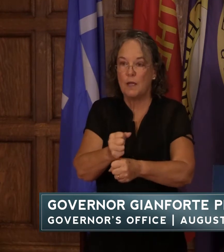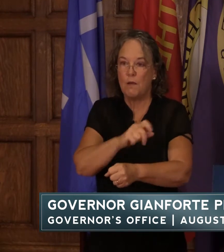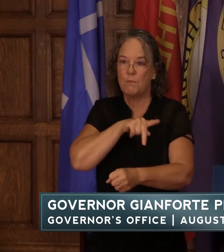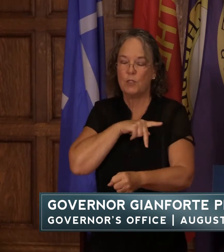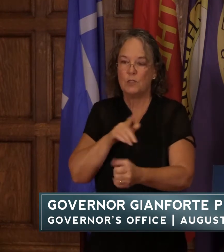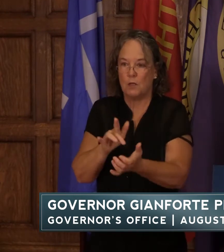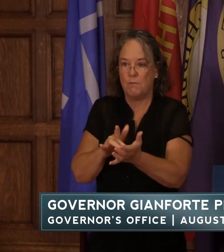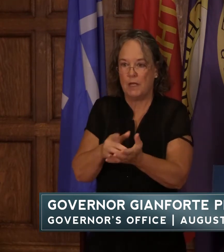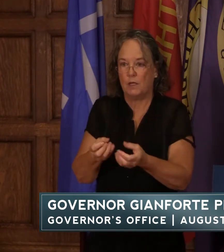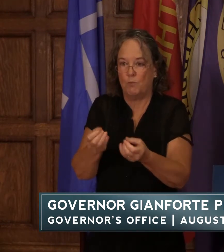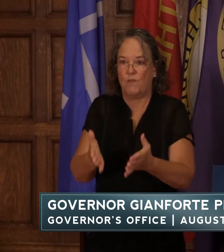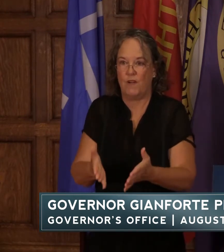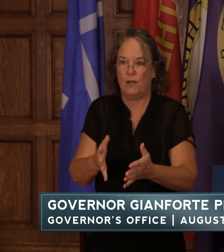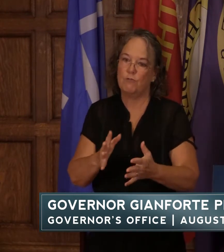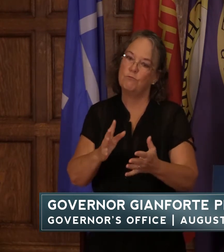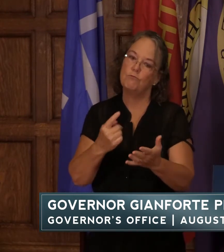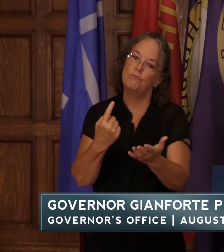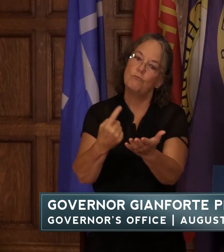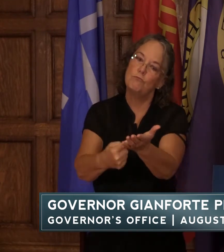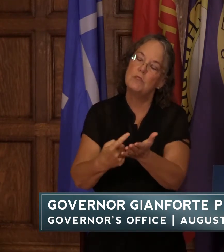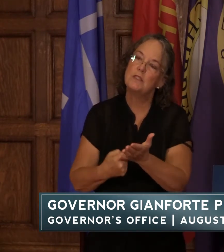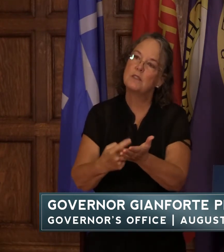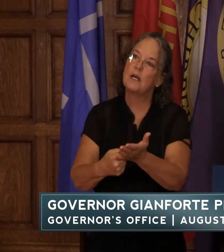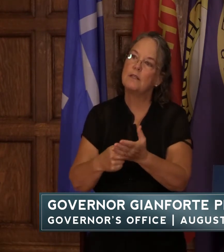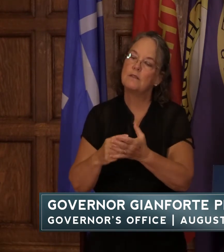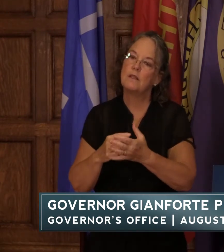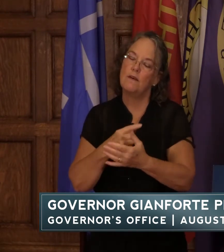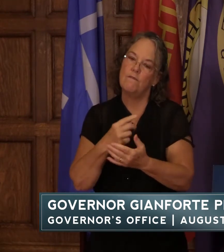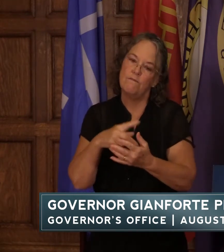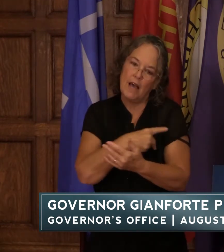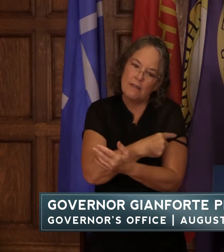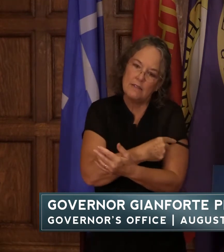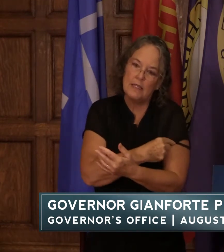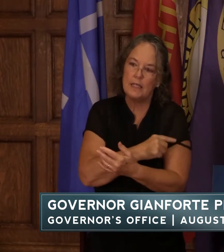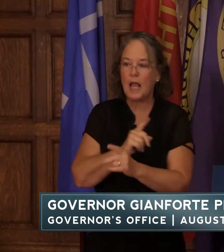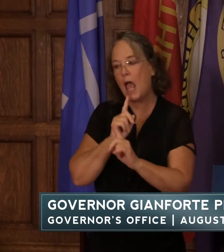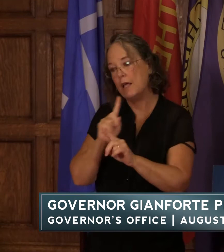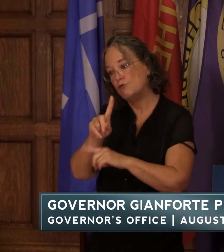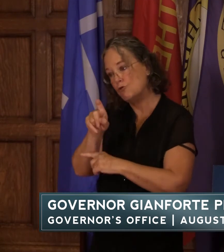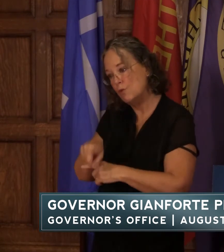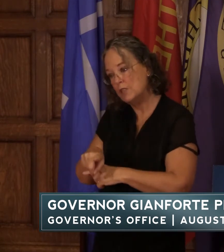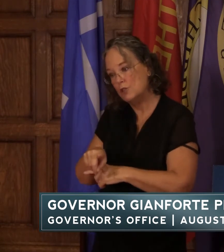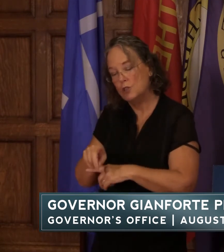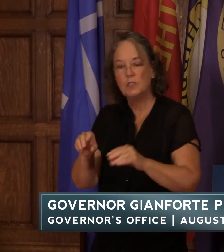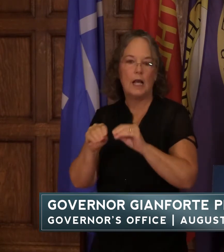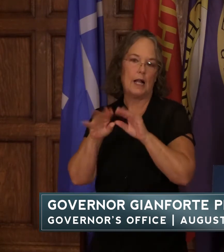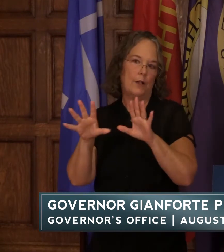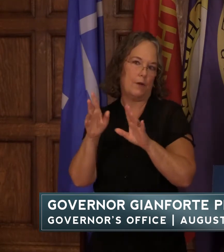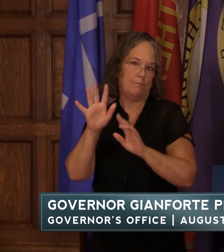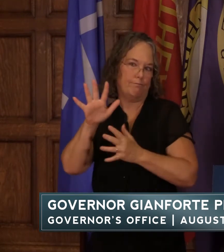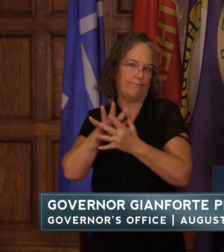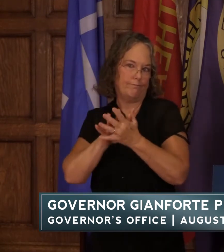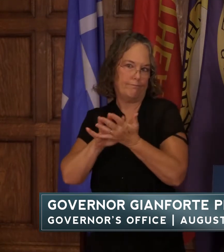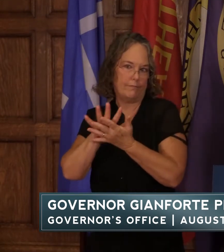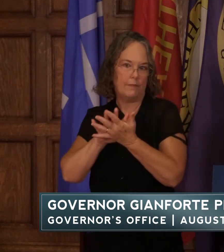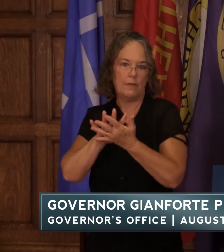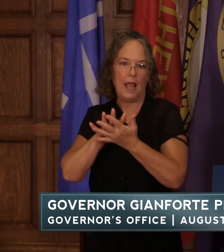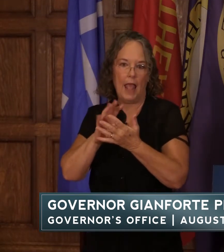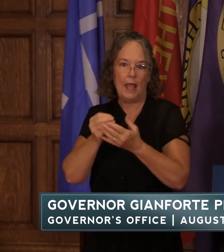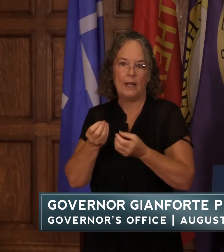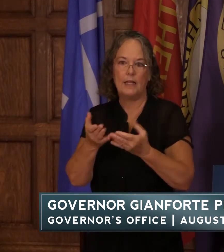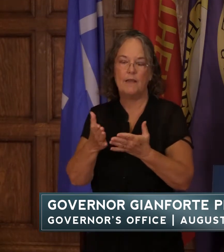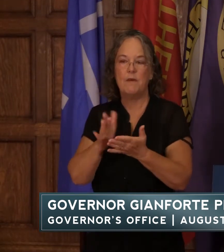to talk to them about the vaccine answer their questions clear up any uncertainty and provide them with